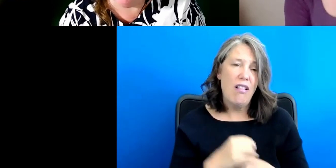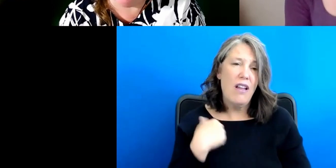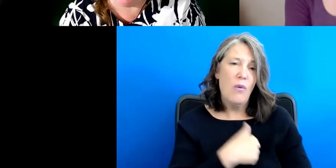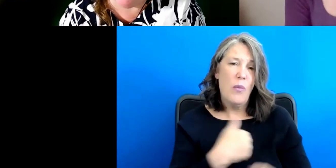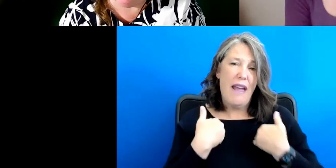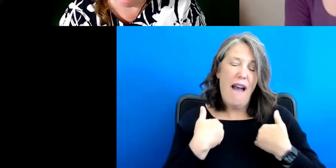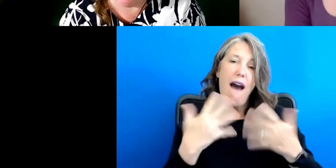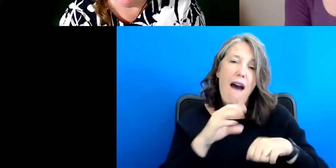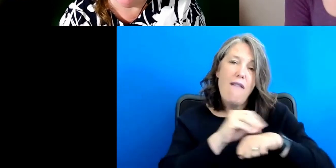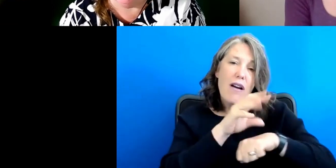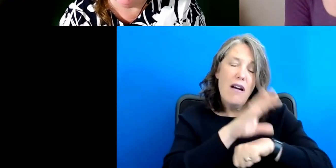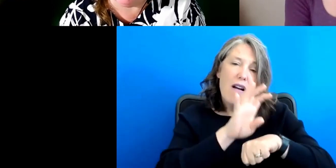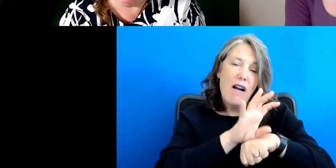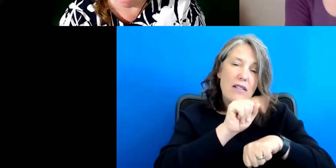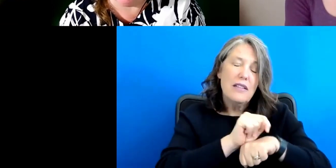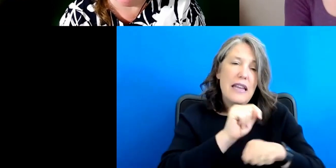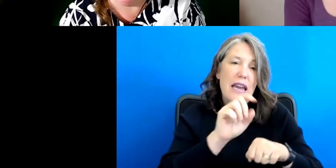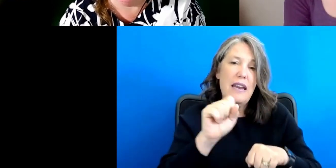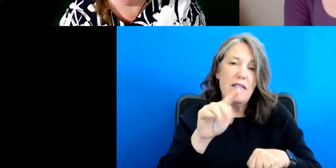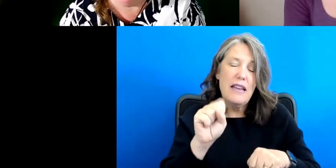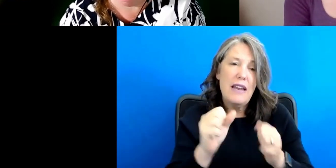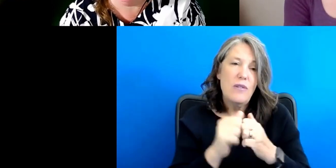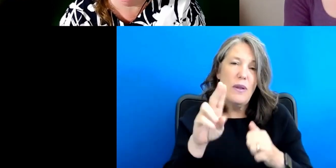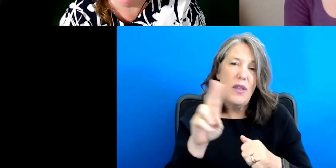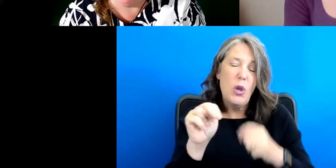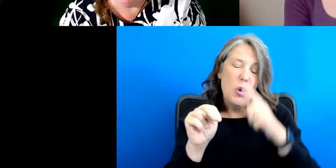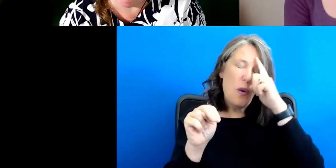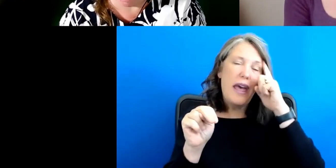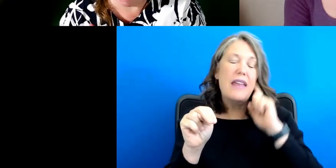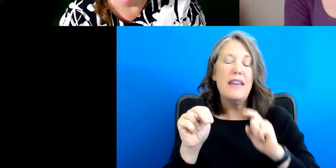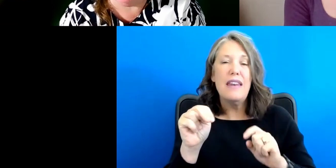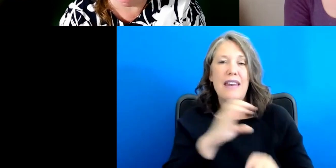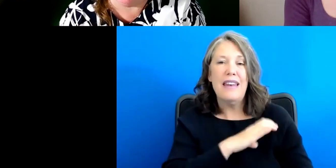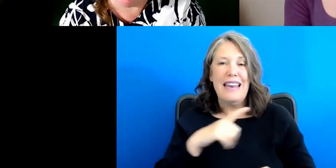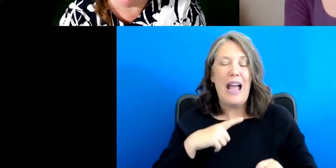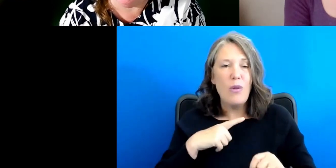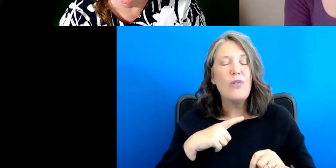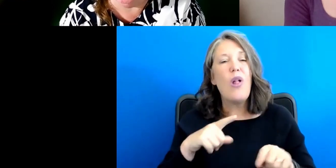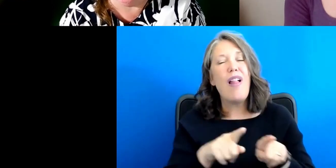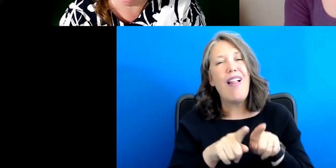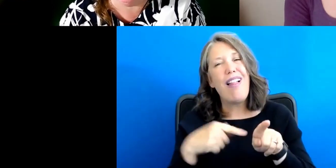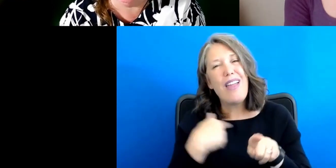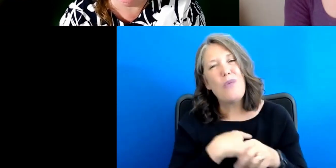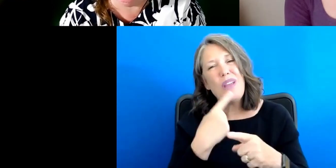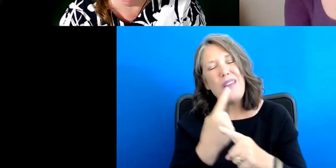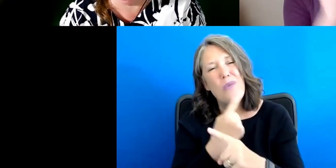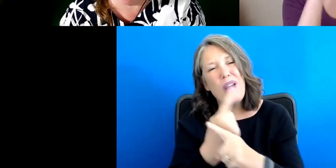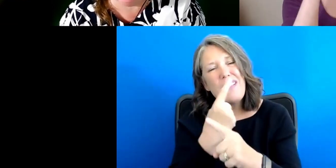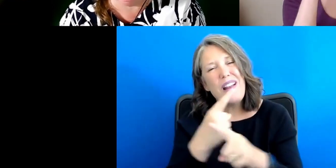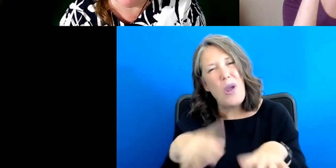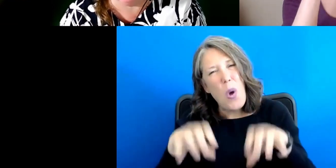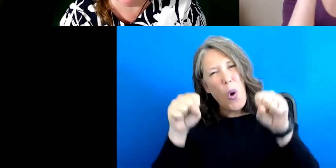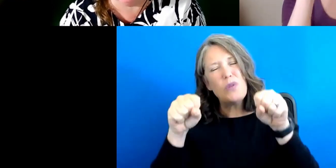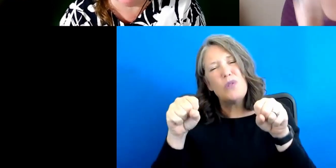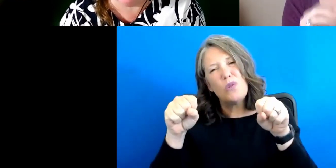consultative status with the UN Economic and Social Council, and we regularly host, co-host